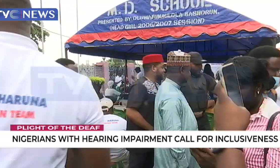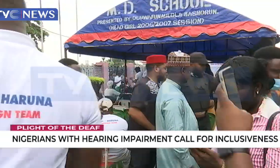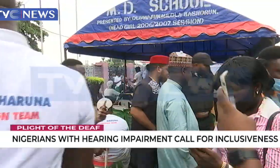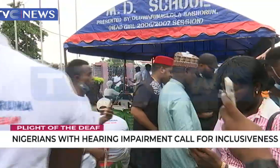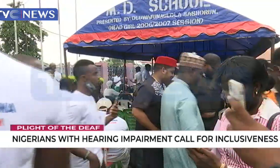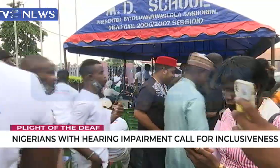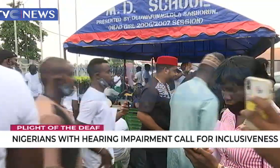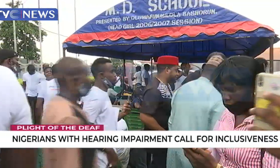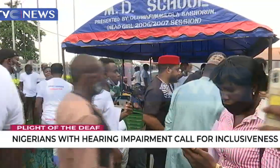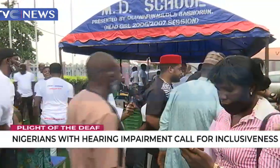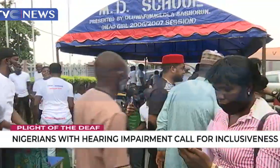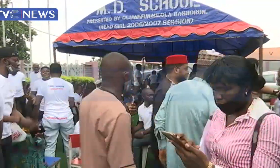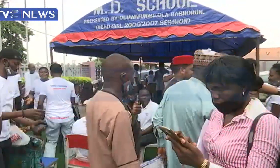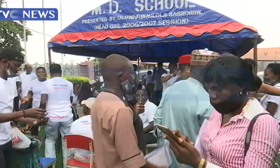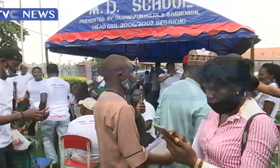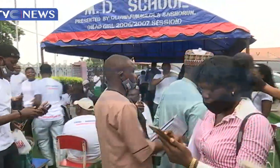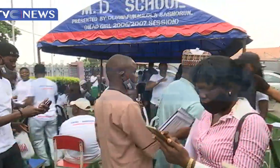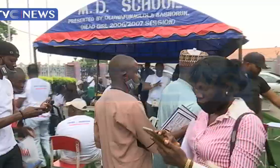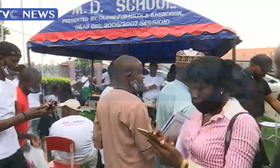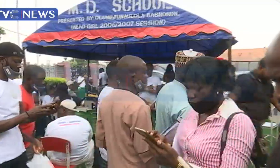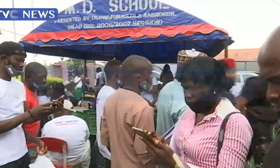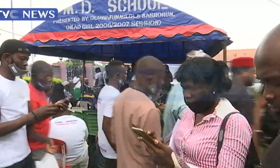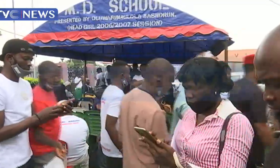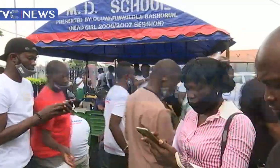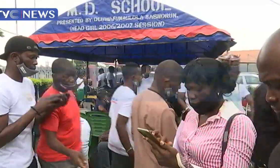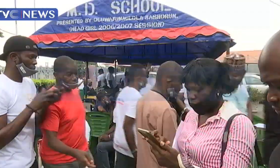Ola Awakan, TVC News, Lagos.